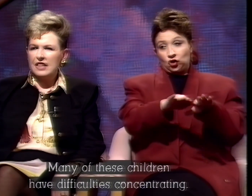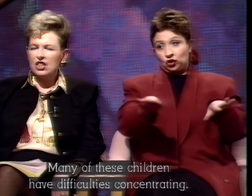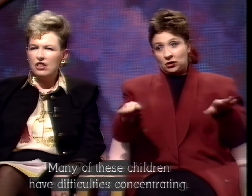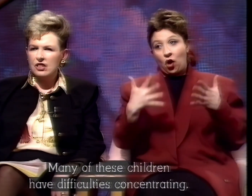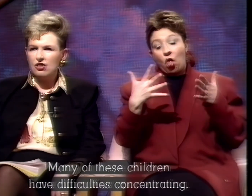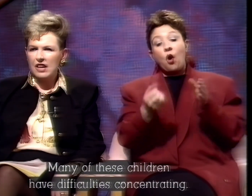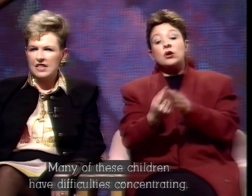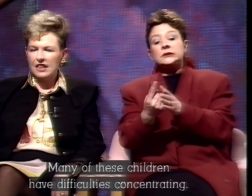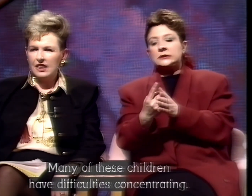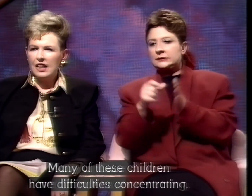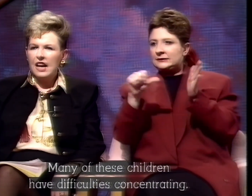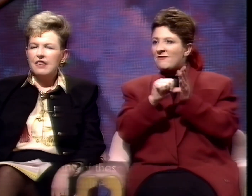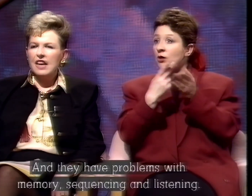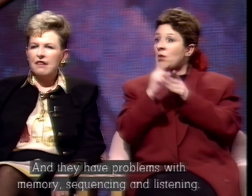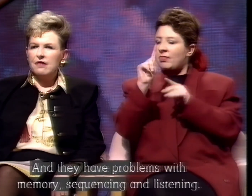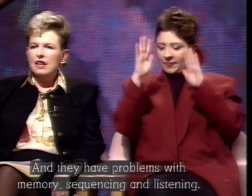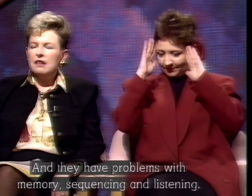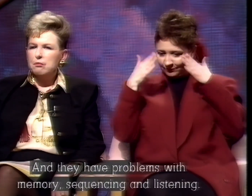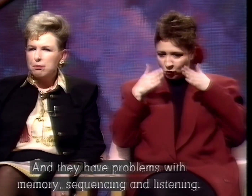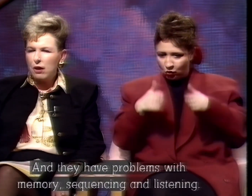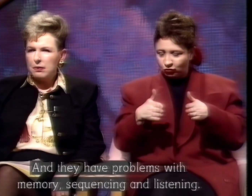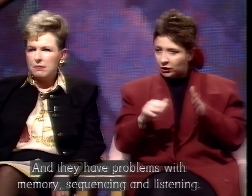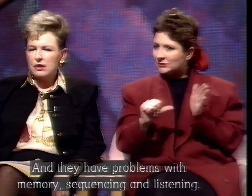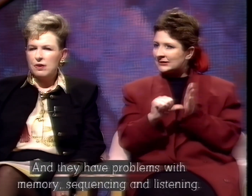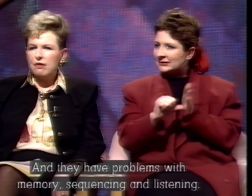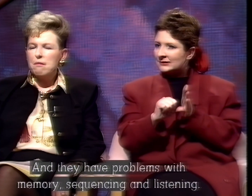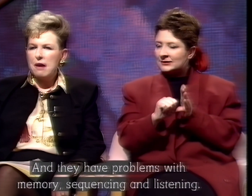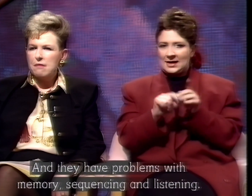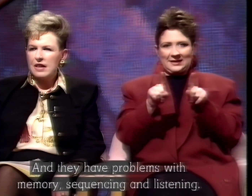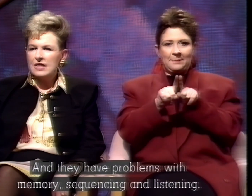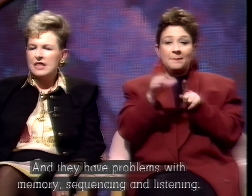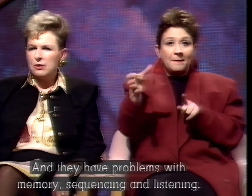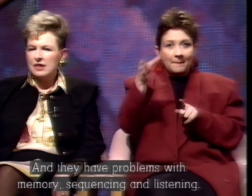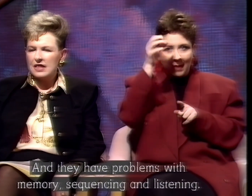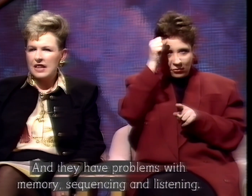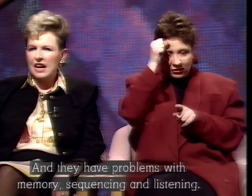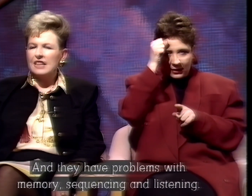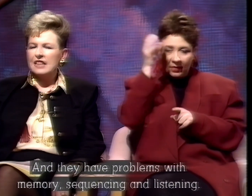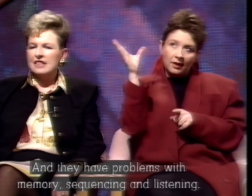concentrating, and they have problems with memory, sequencing and listening.